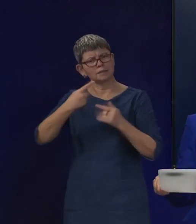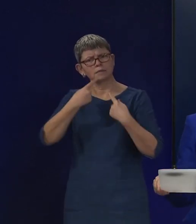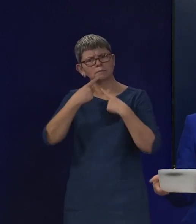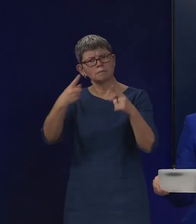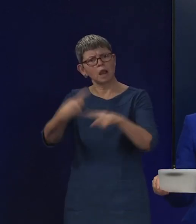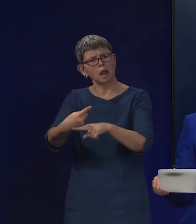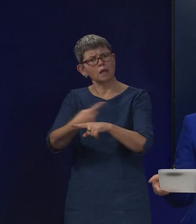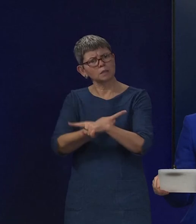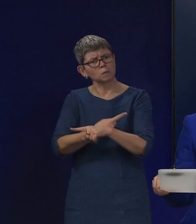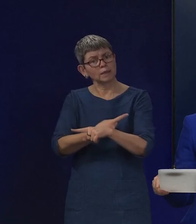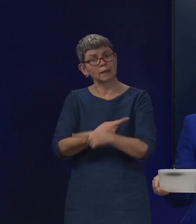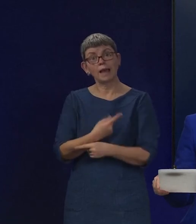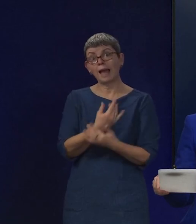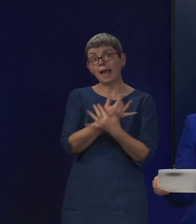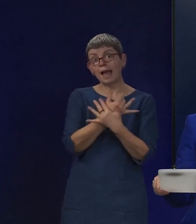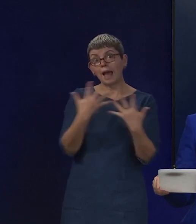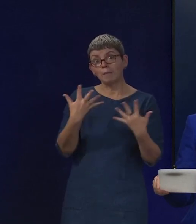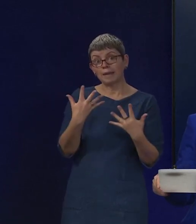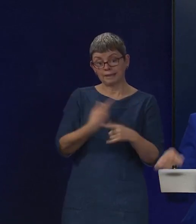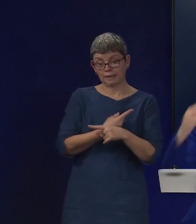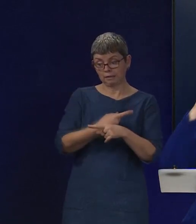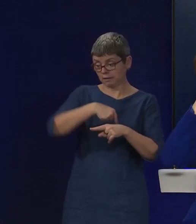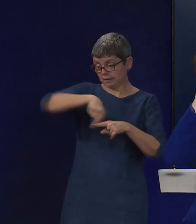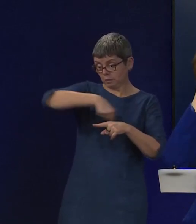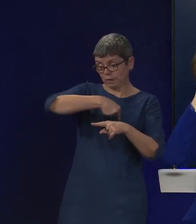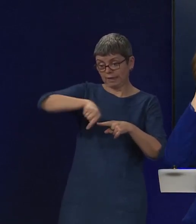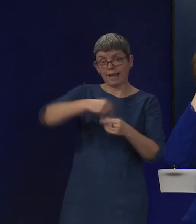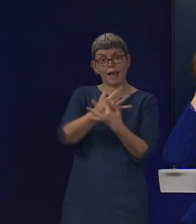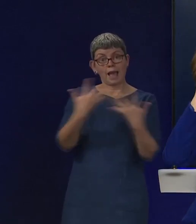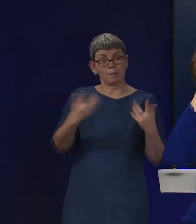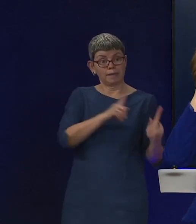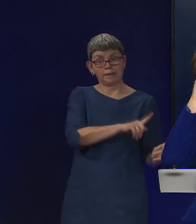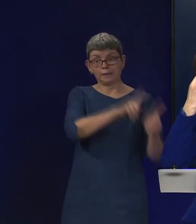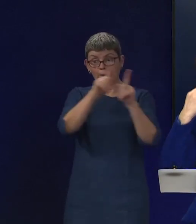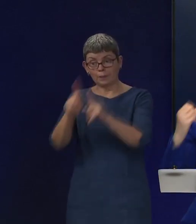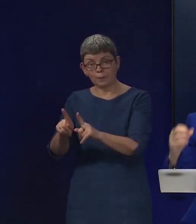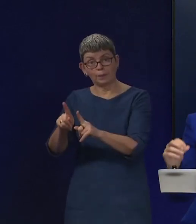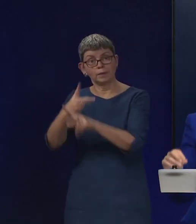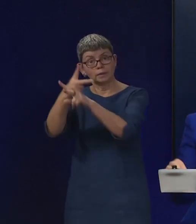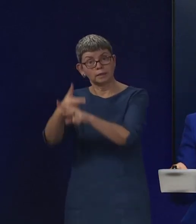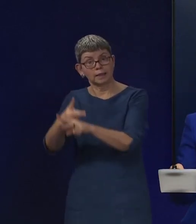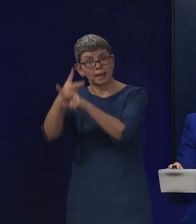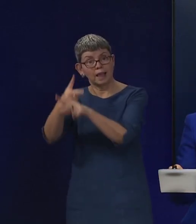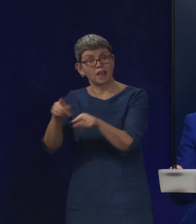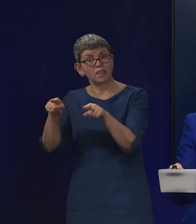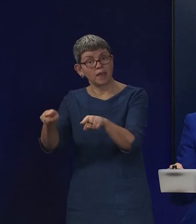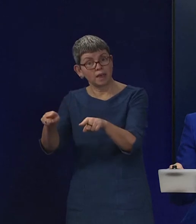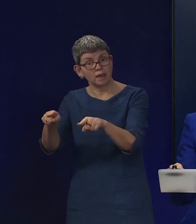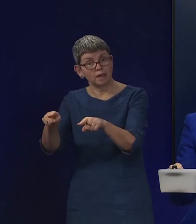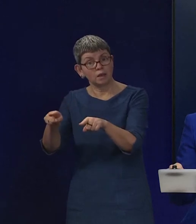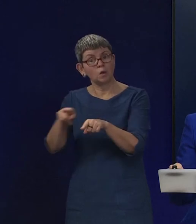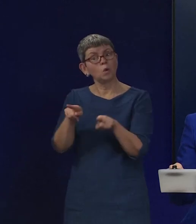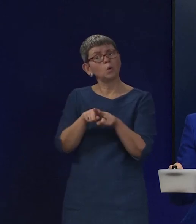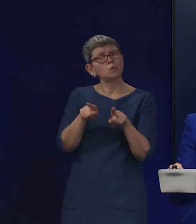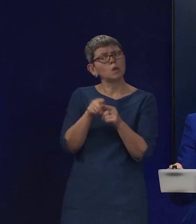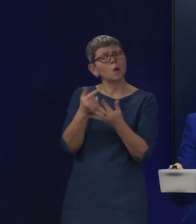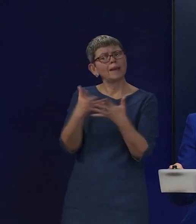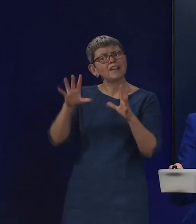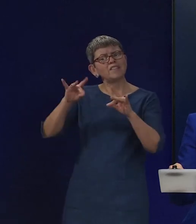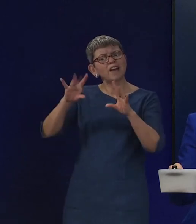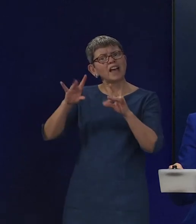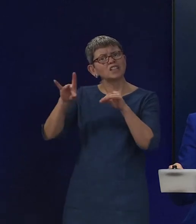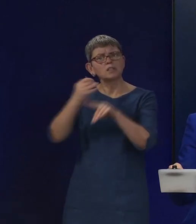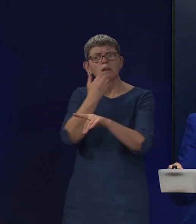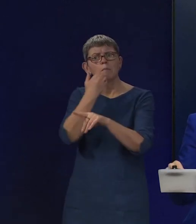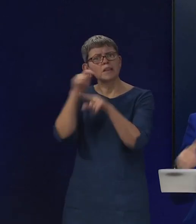that's taken place within the last week? And also, have there been any reports of increased infections in care homes as a result of this?